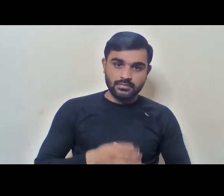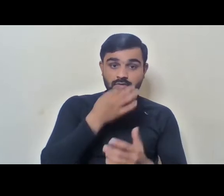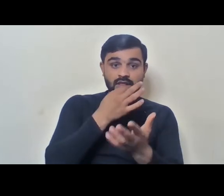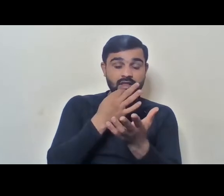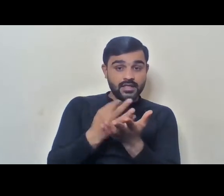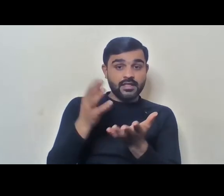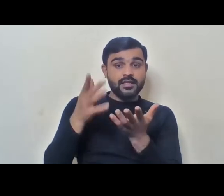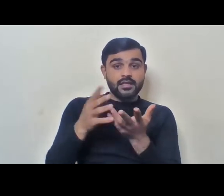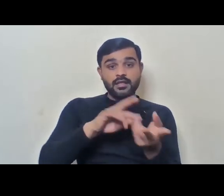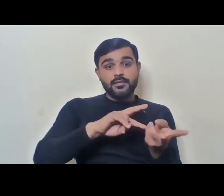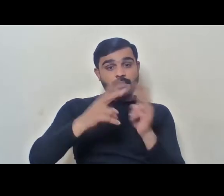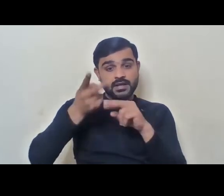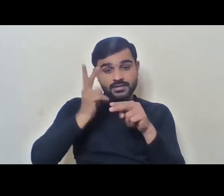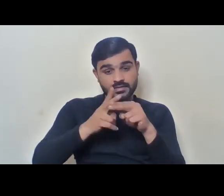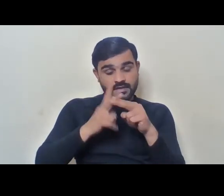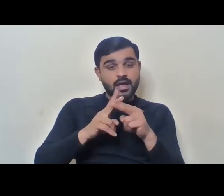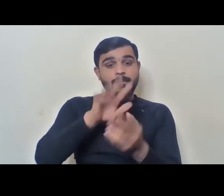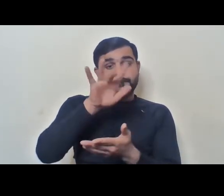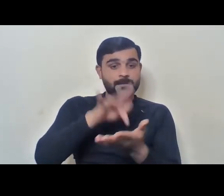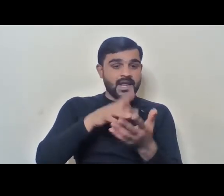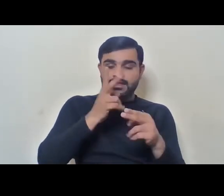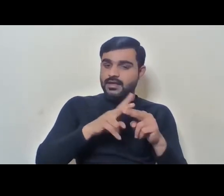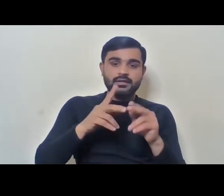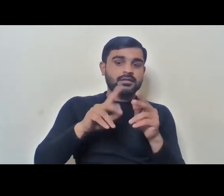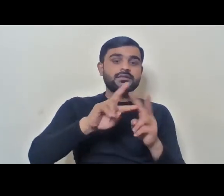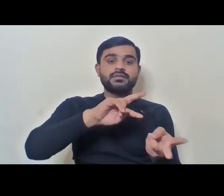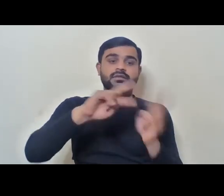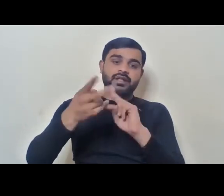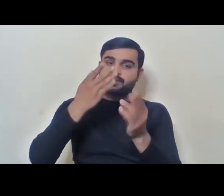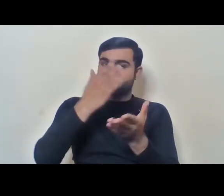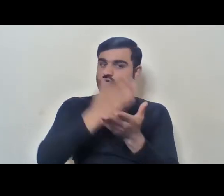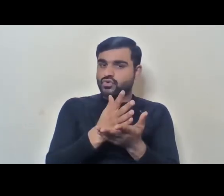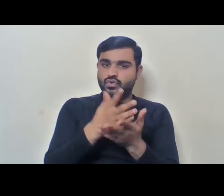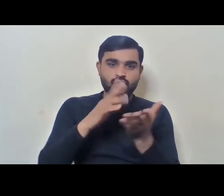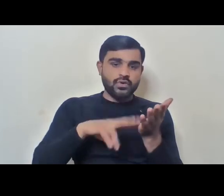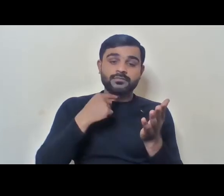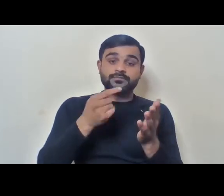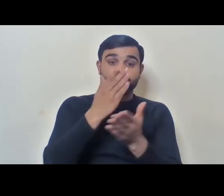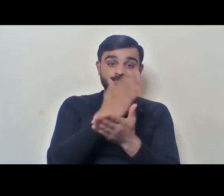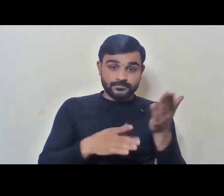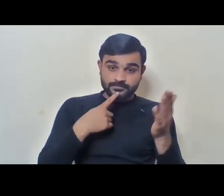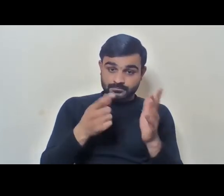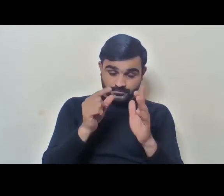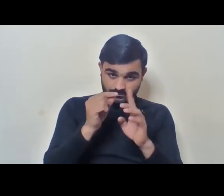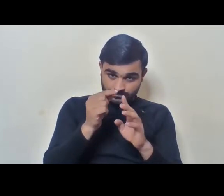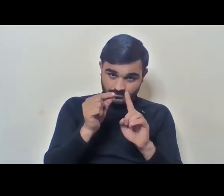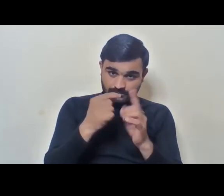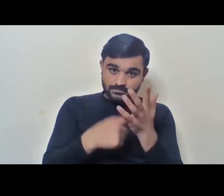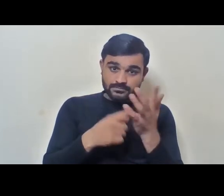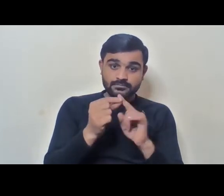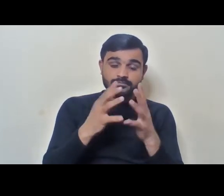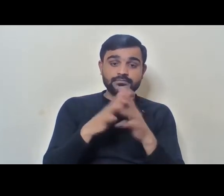retain or be in the same place and oppose the transfer. Now, the act says that the government should frame